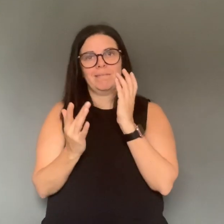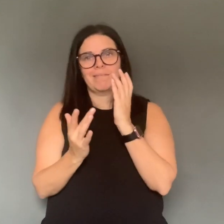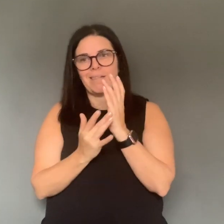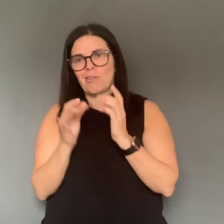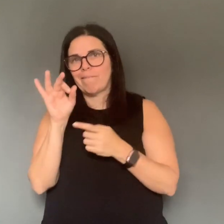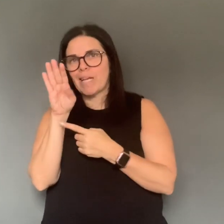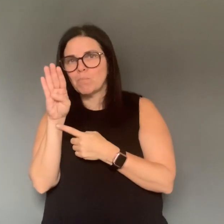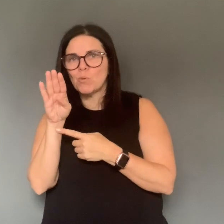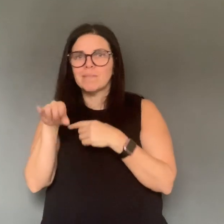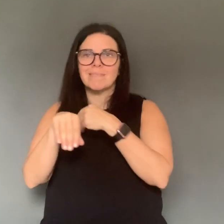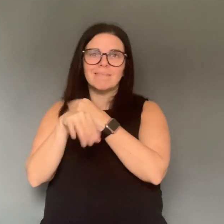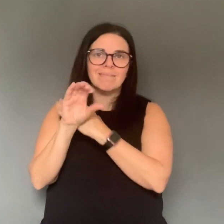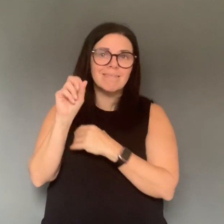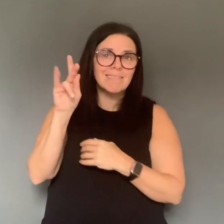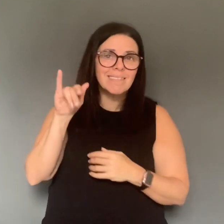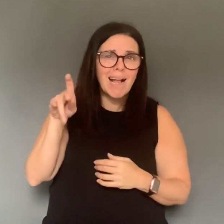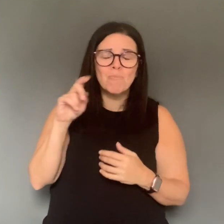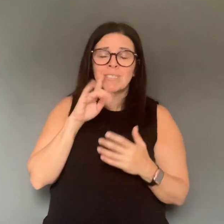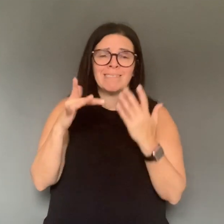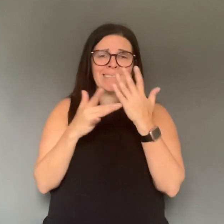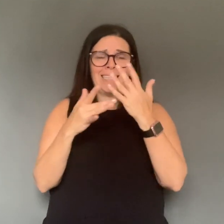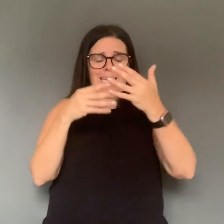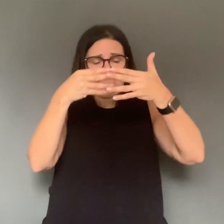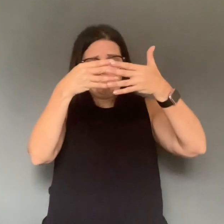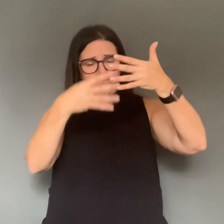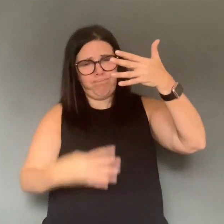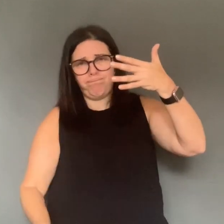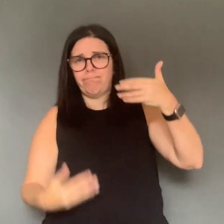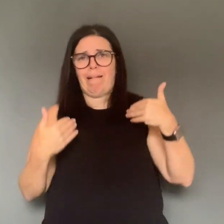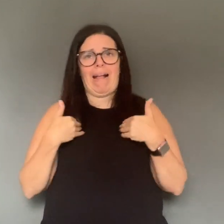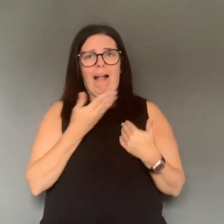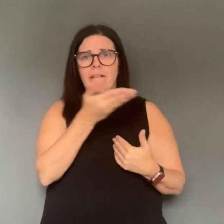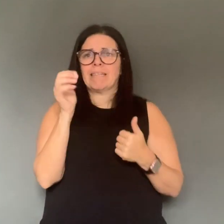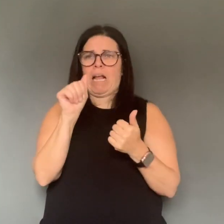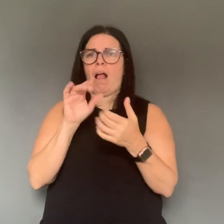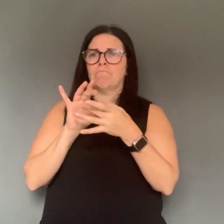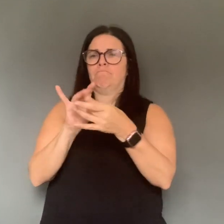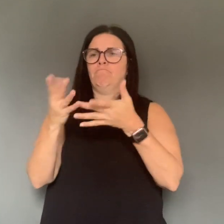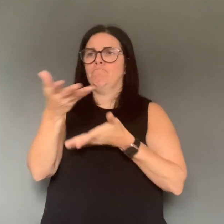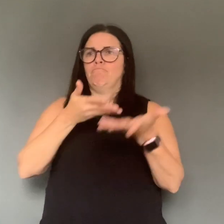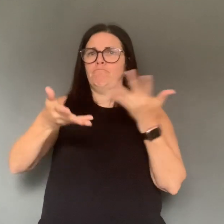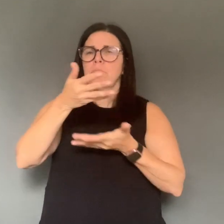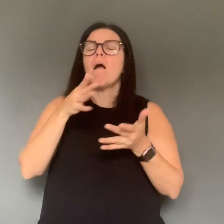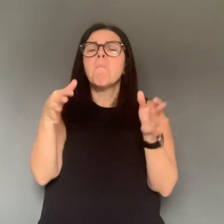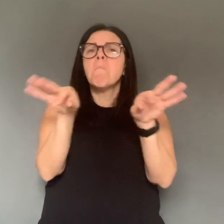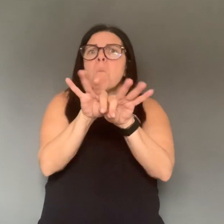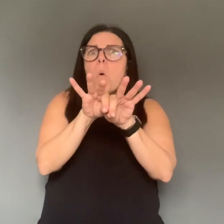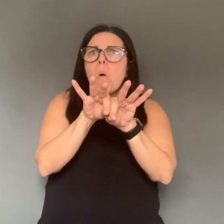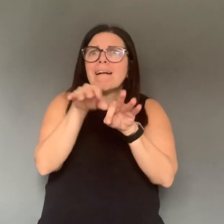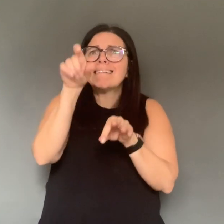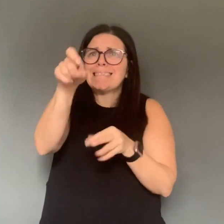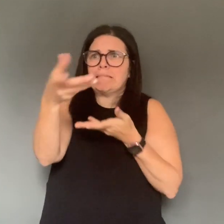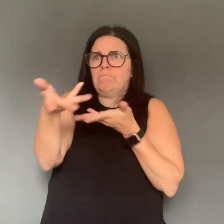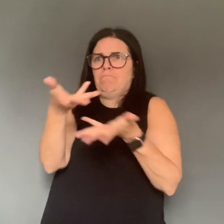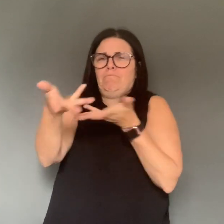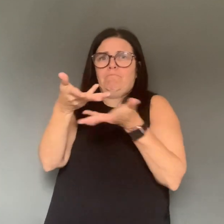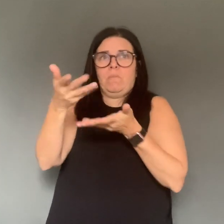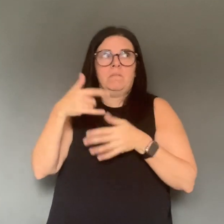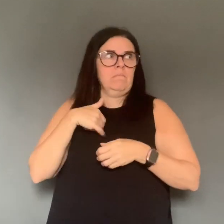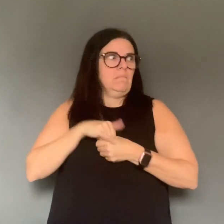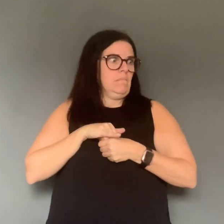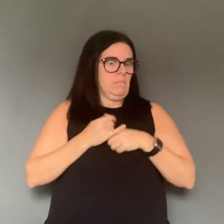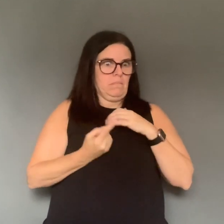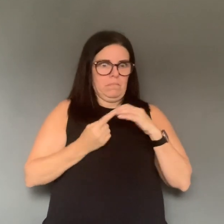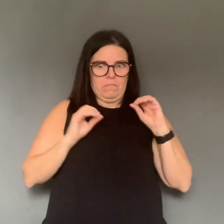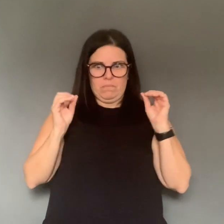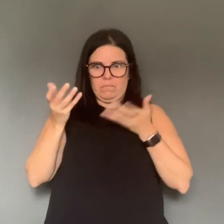them. Try to be more social by using social media. Facebook, Skype, there are so many technologies out there that people can use to stay